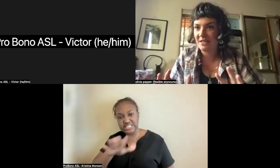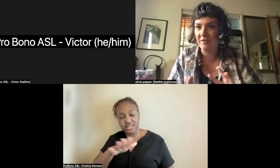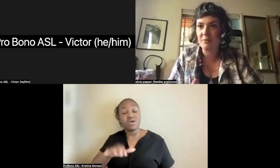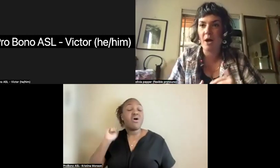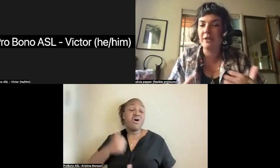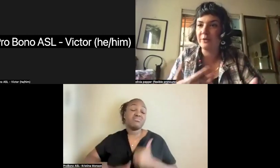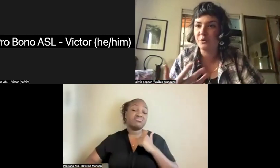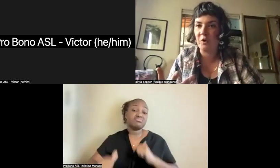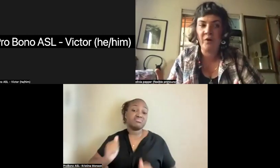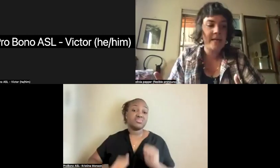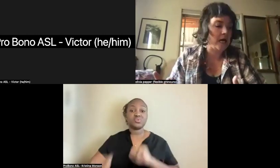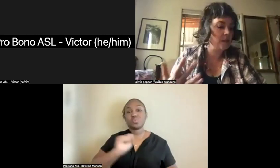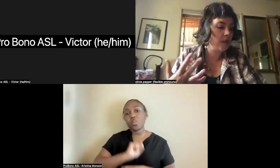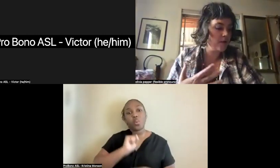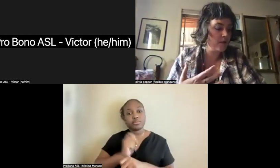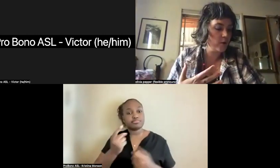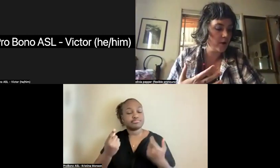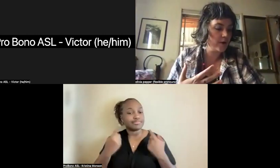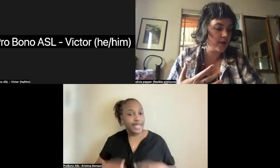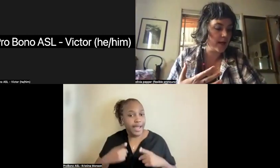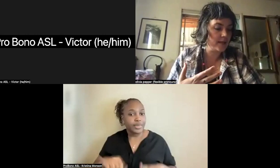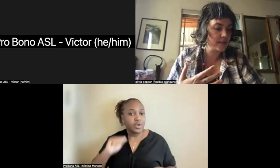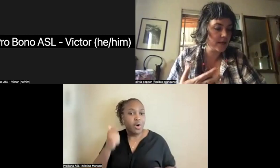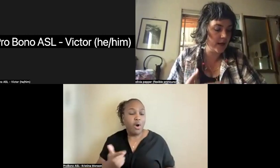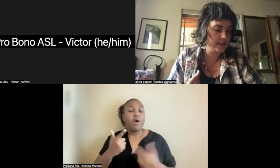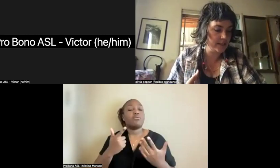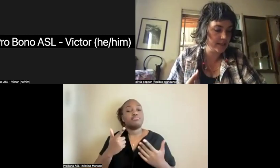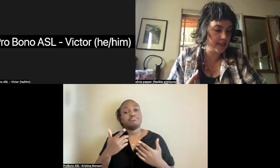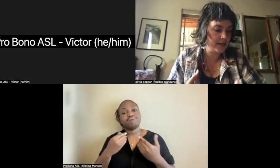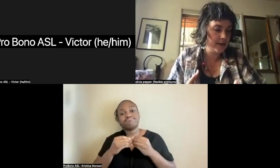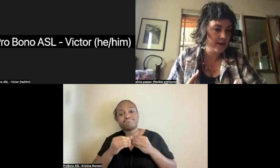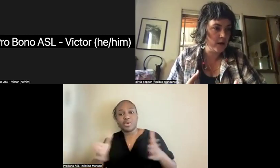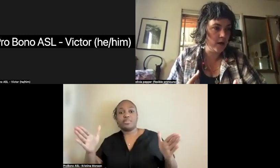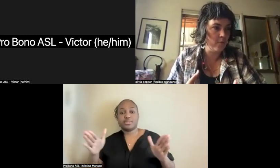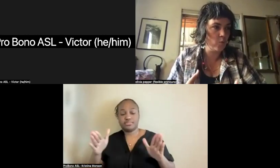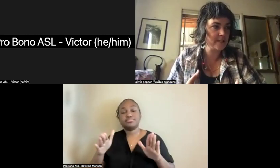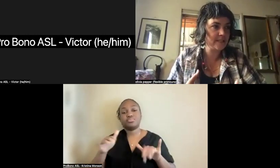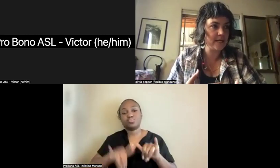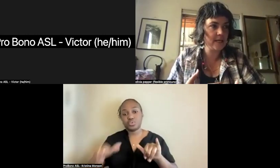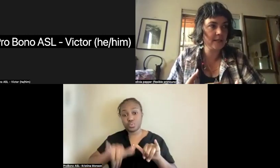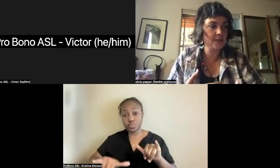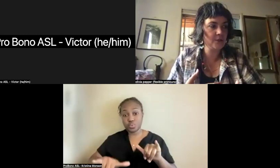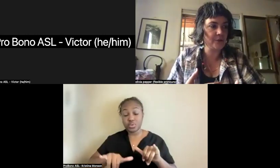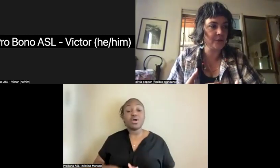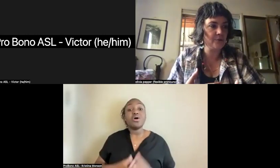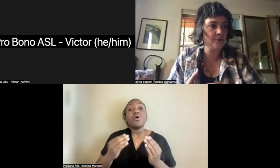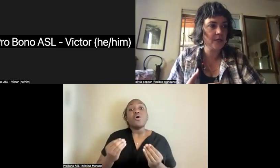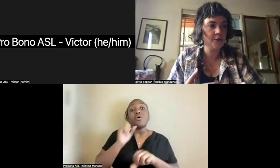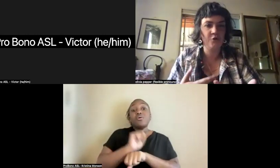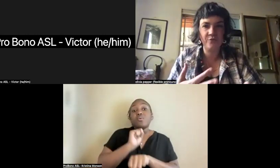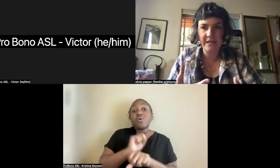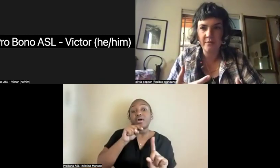place, all this public ritual. A lot of the work that Carrington did was dedicated to